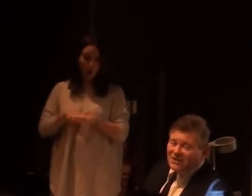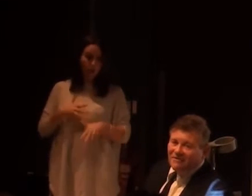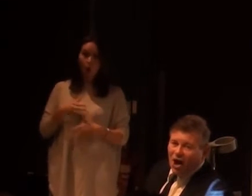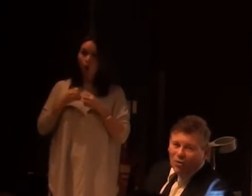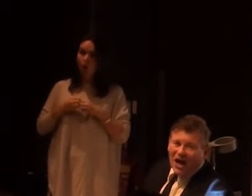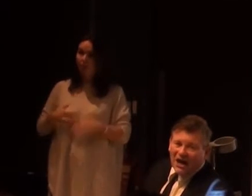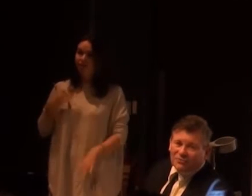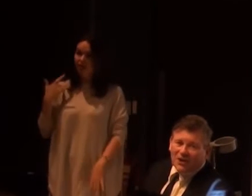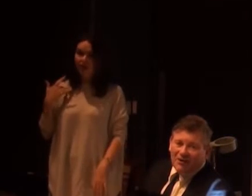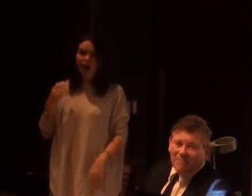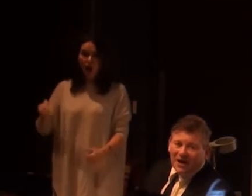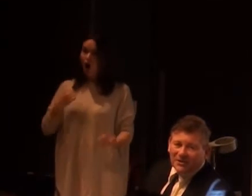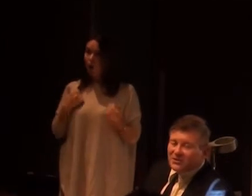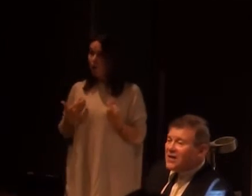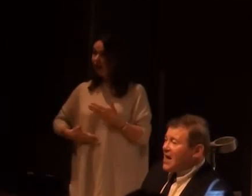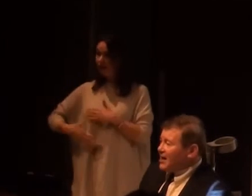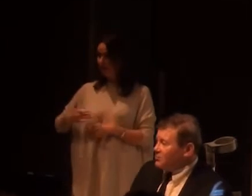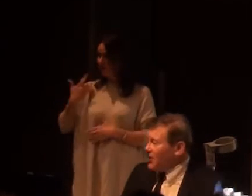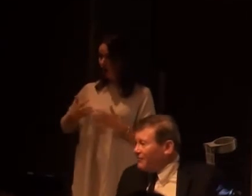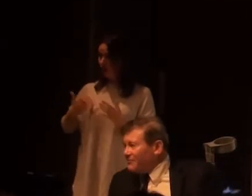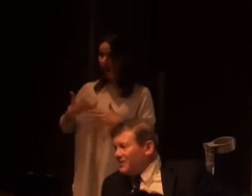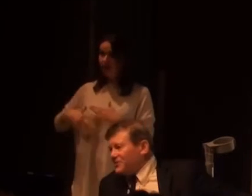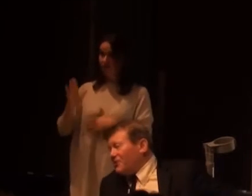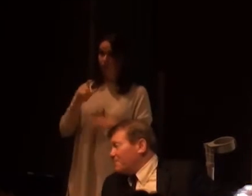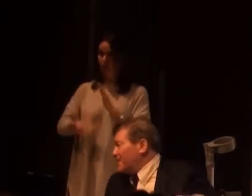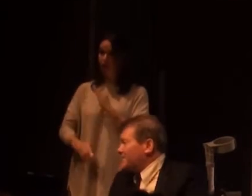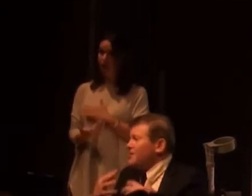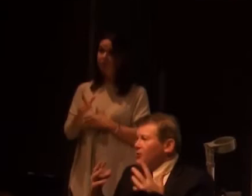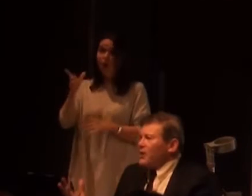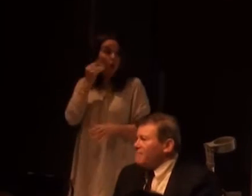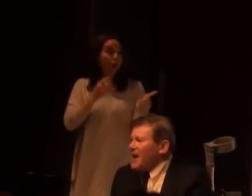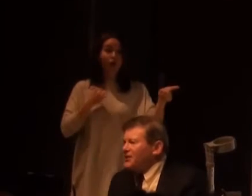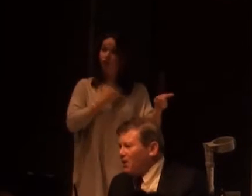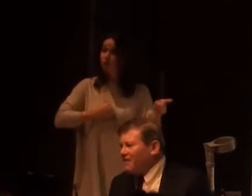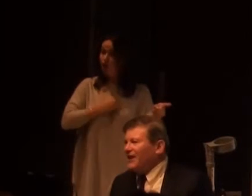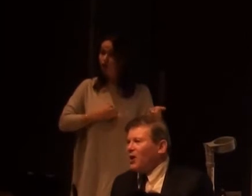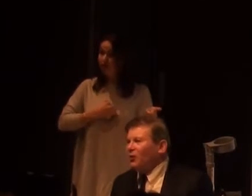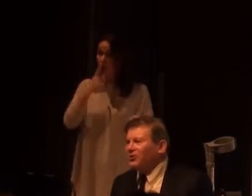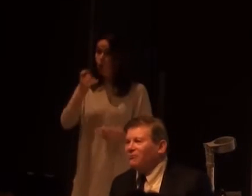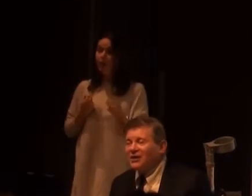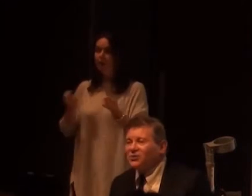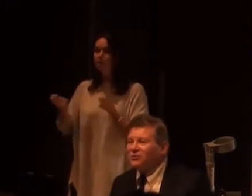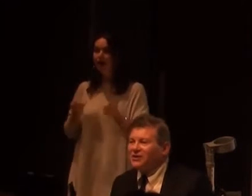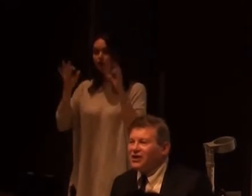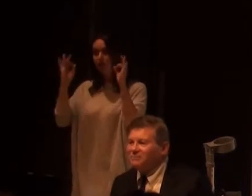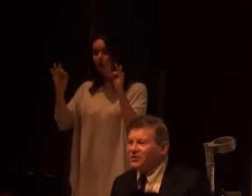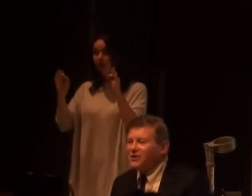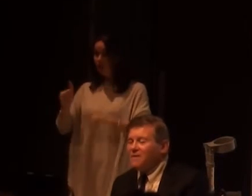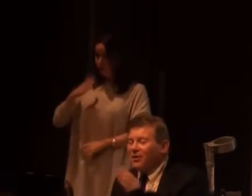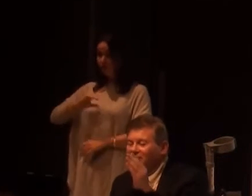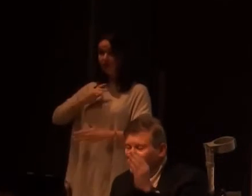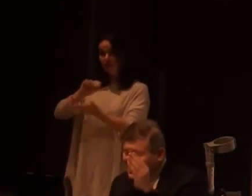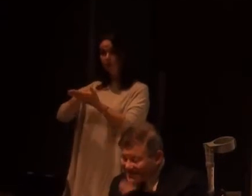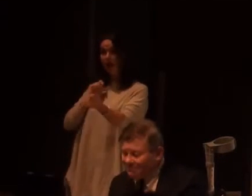And yet many of us live our whole lives with our impairments. And as we heard from the sorry piece. We can manage perfectly well with the right sorts of adjustments.